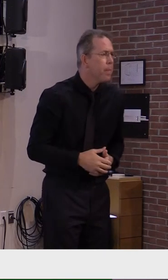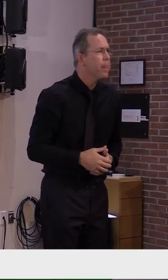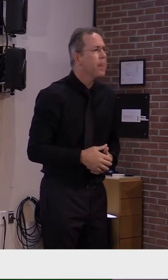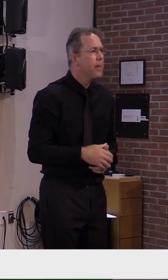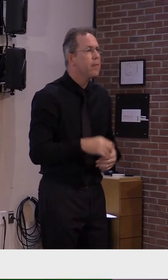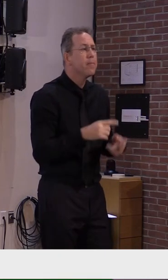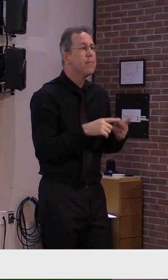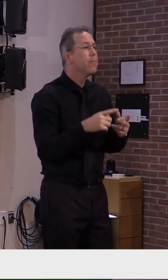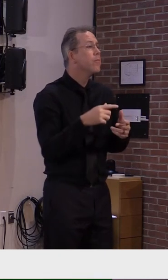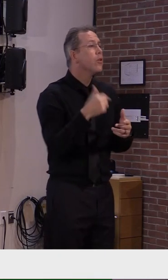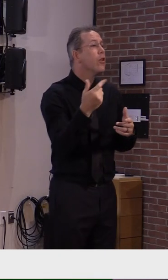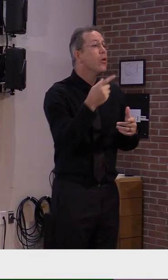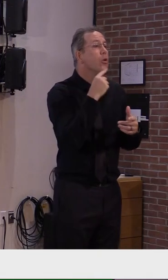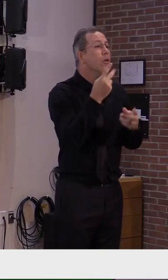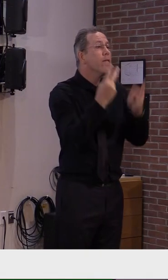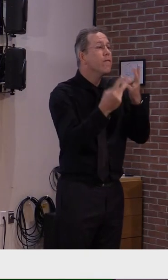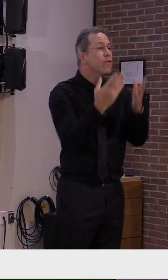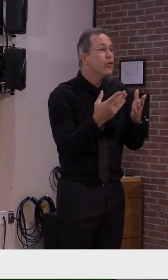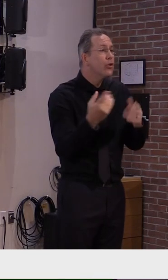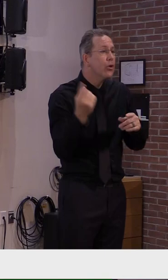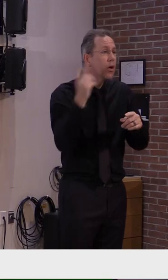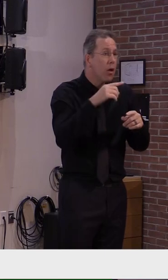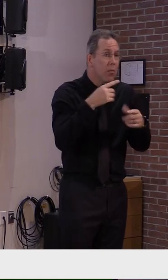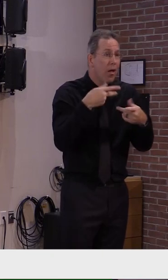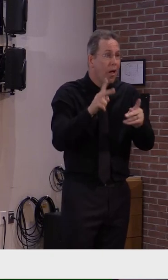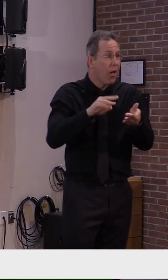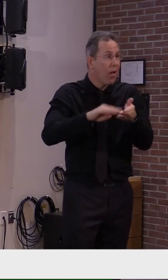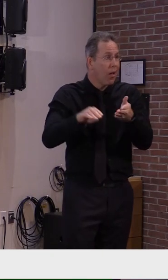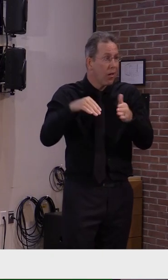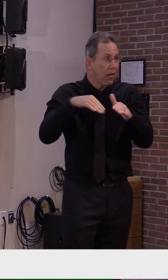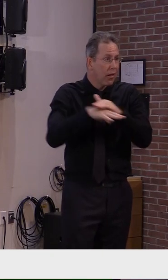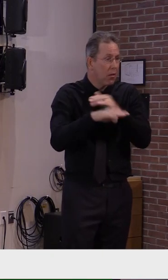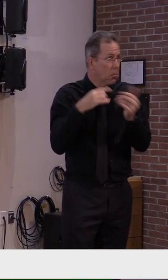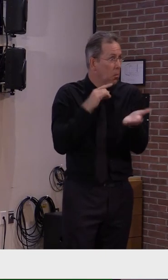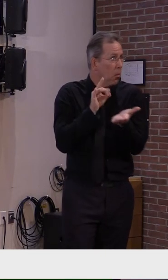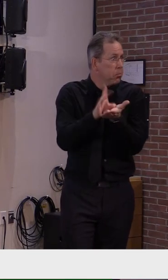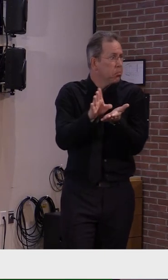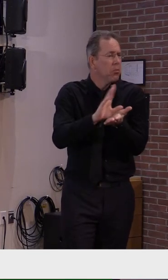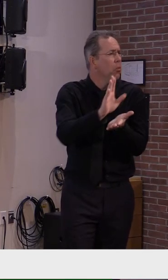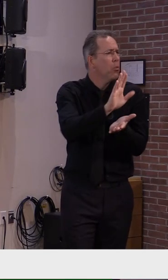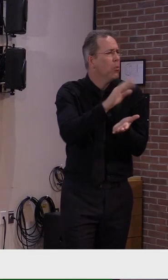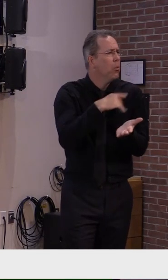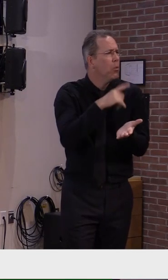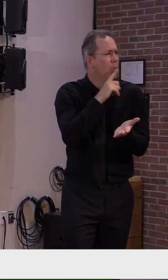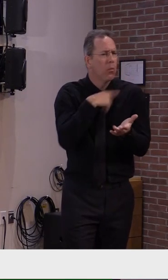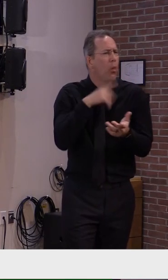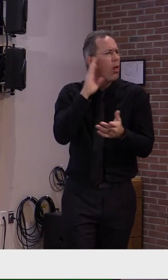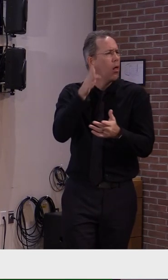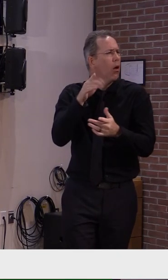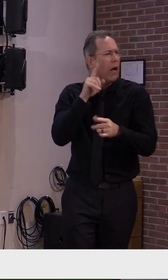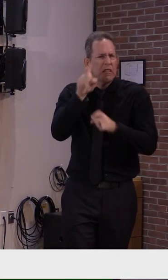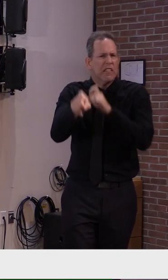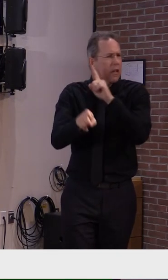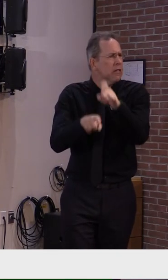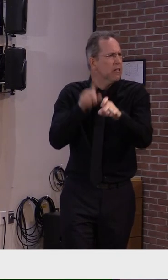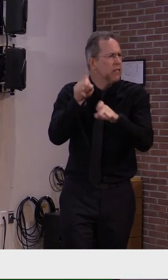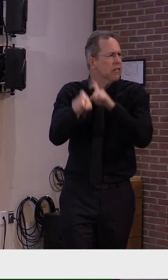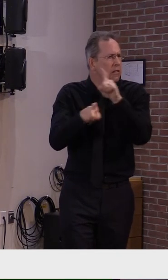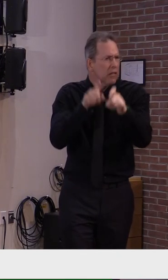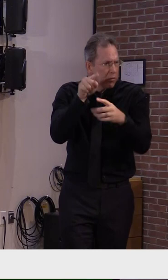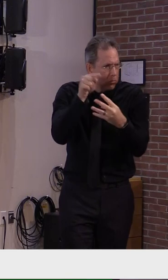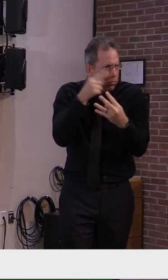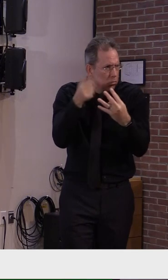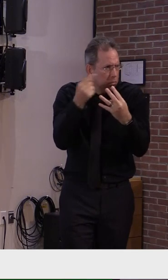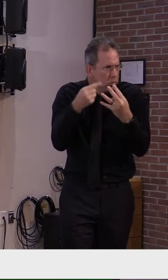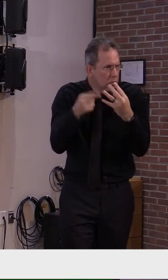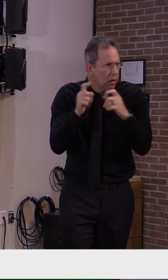facility will be asked the purpose of their visit to the medical center, keep and implement